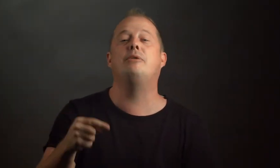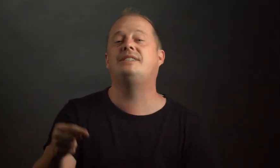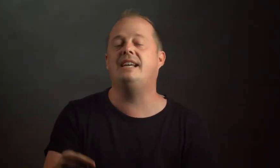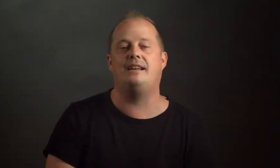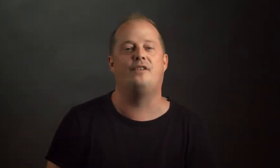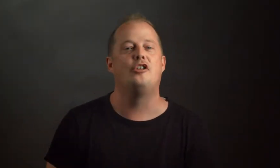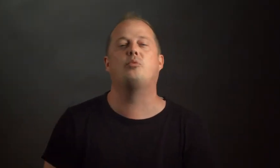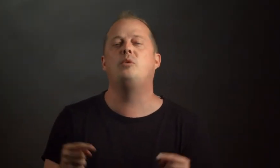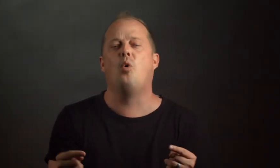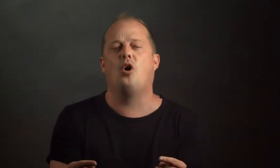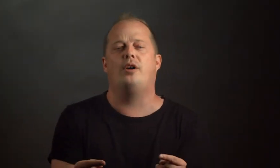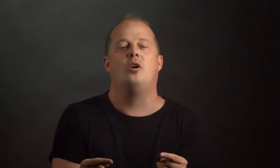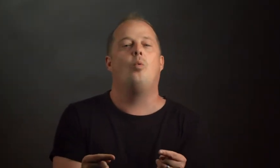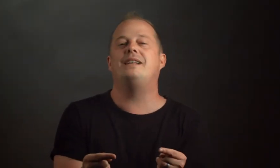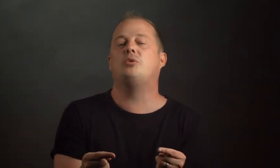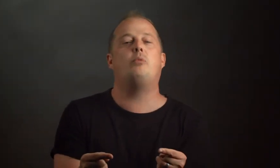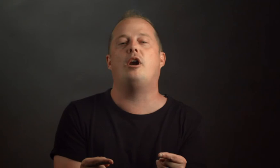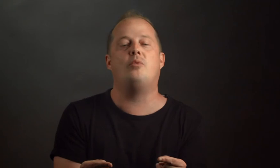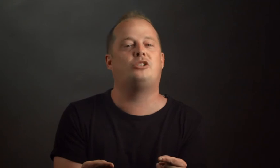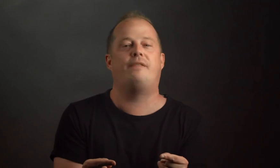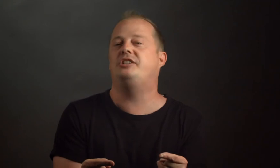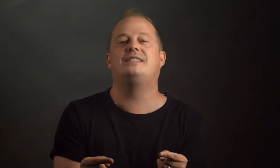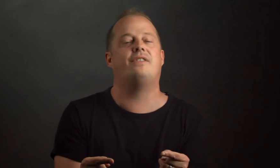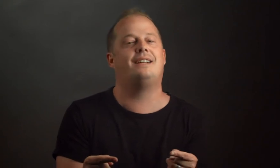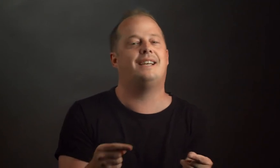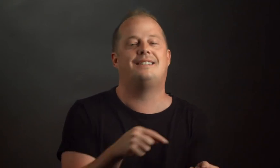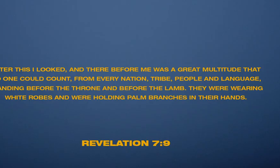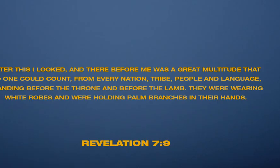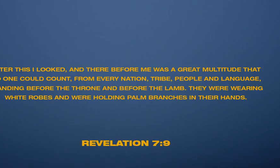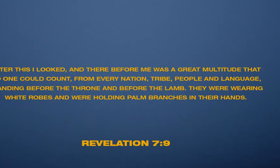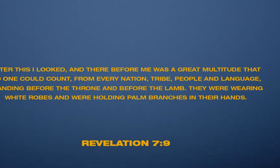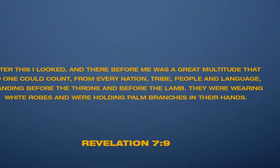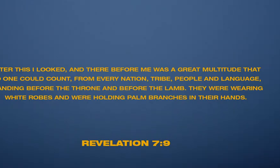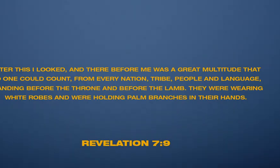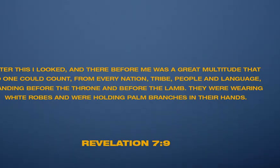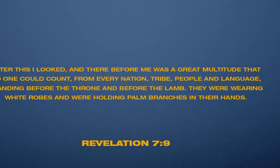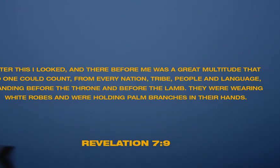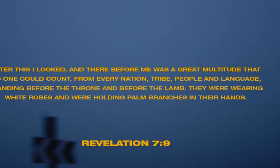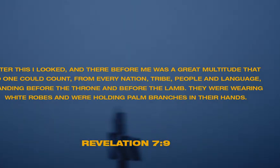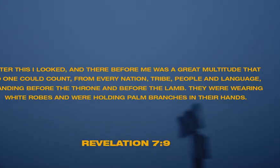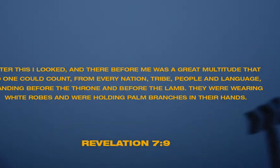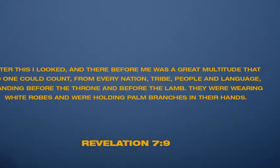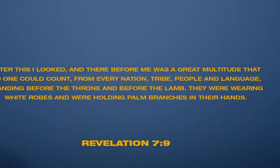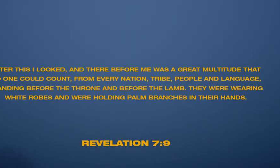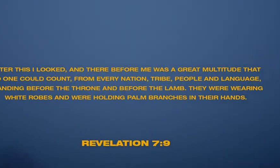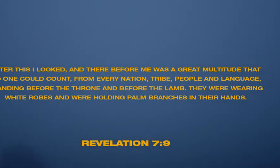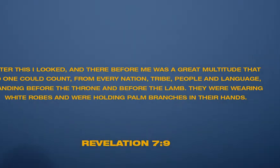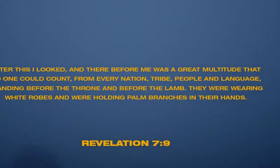receive the reward what is the reward he wants revelation 7 9 says there was a great multitude that no one could count from every tongue tribe